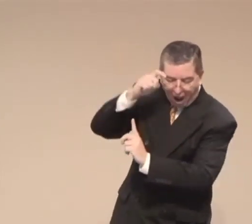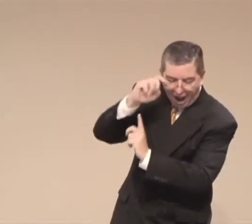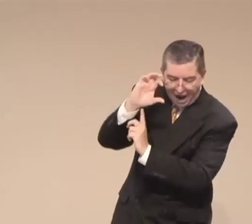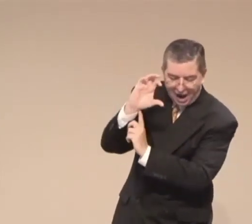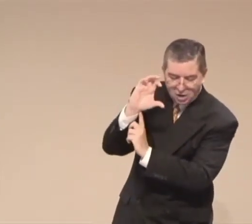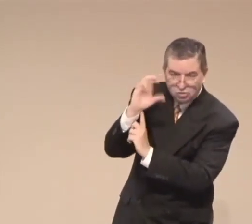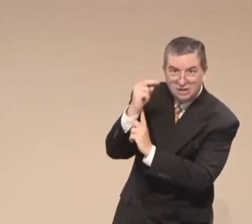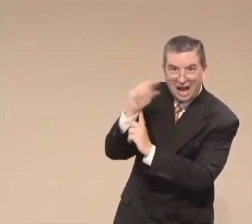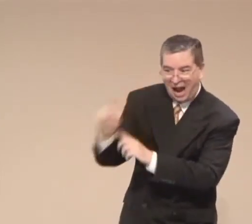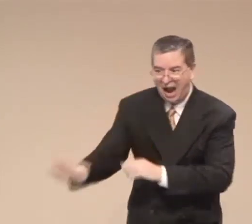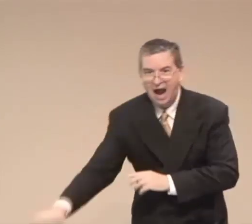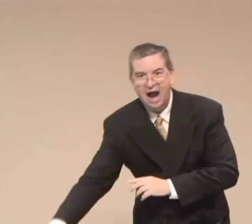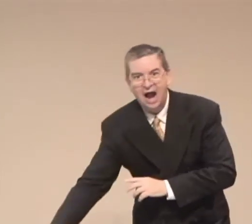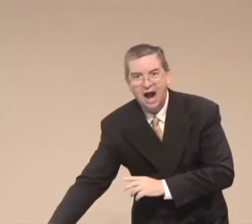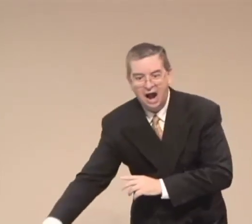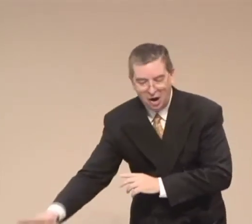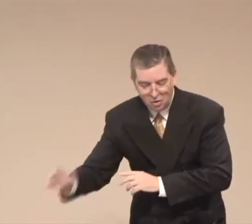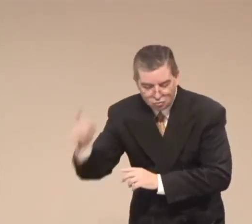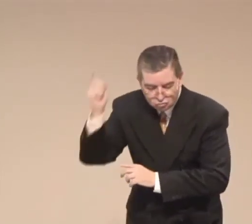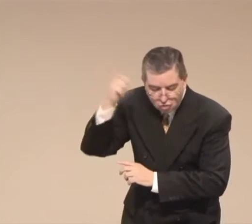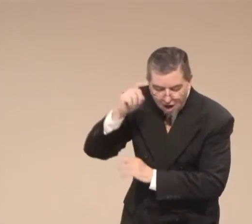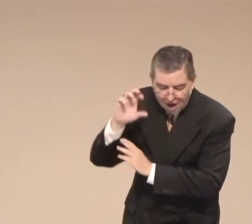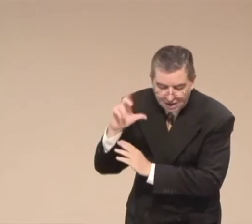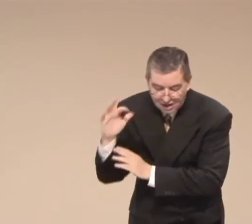And he that begett a wise child